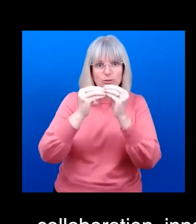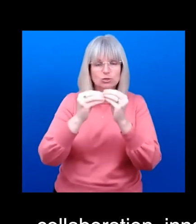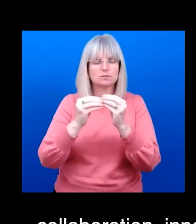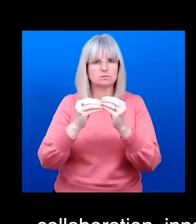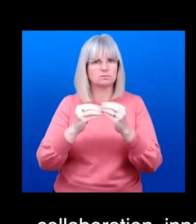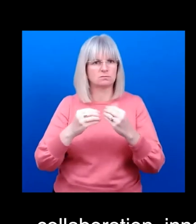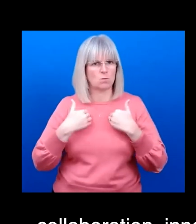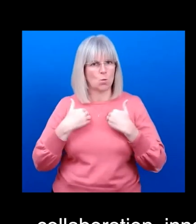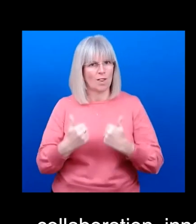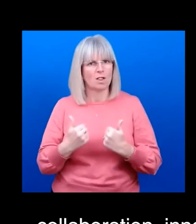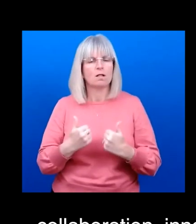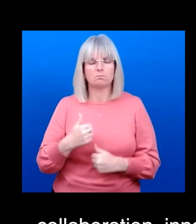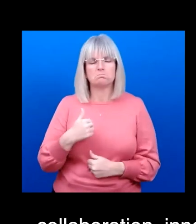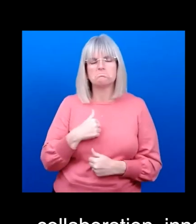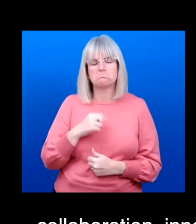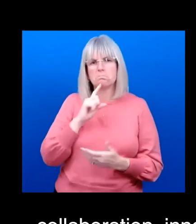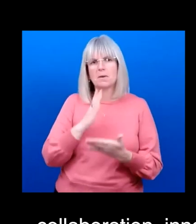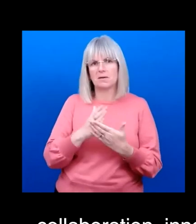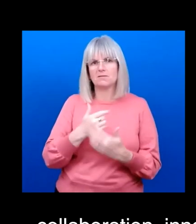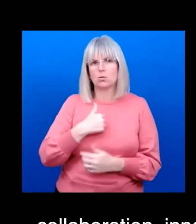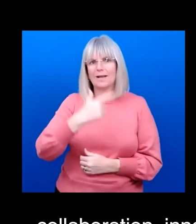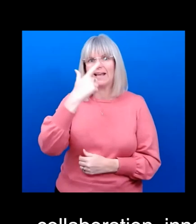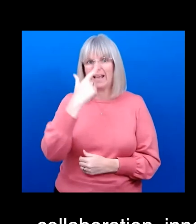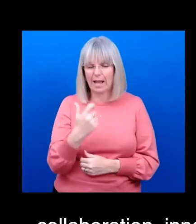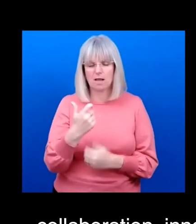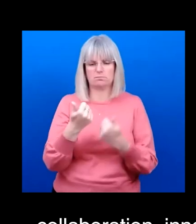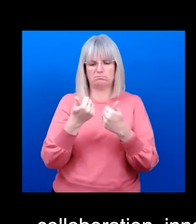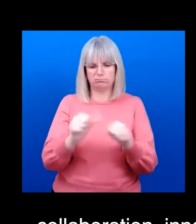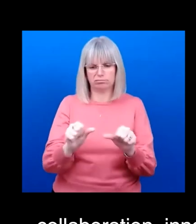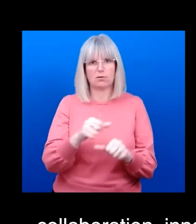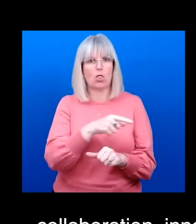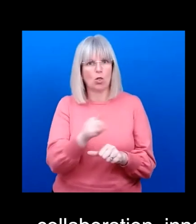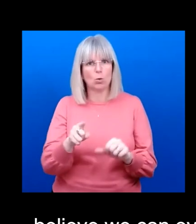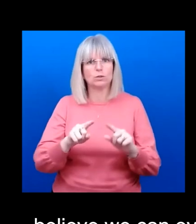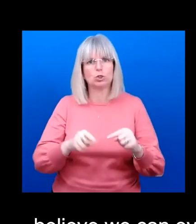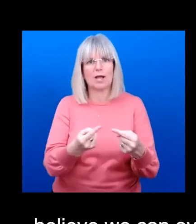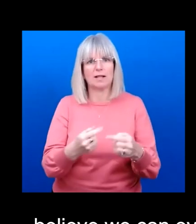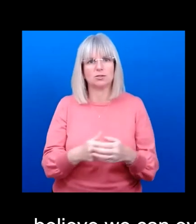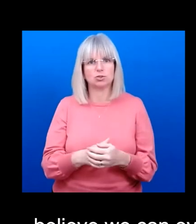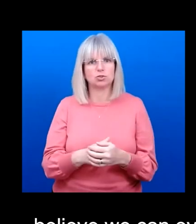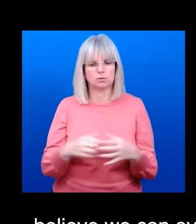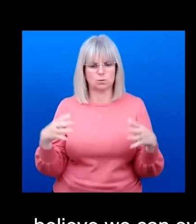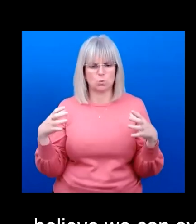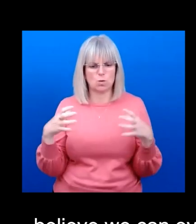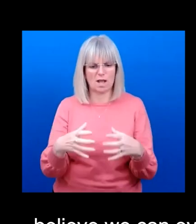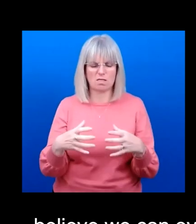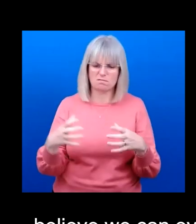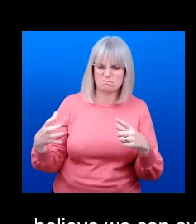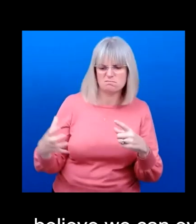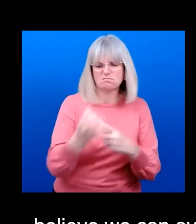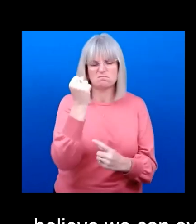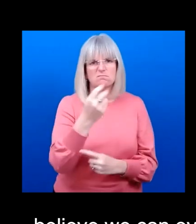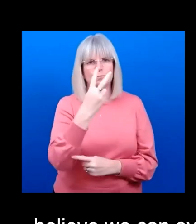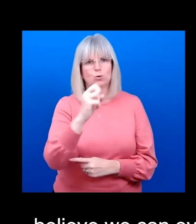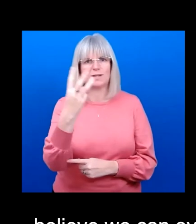believe we can overcome these challenges. And together, stride towards 2030 with energy and